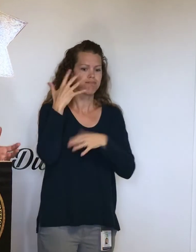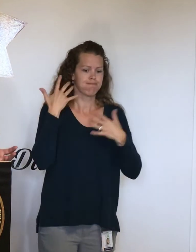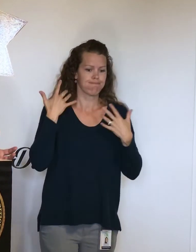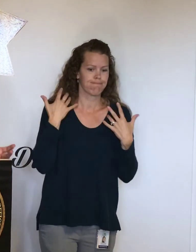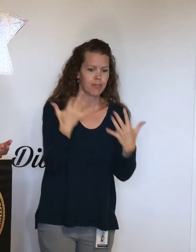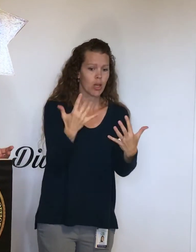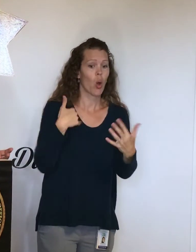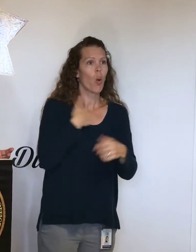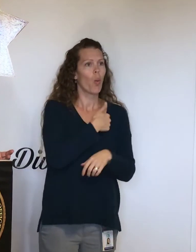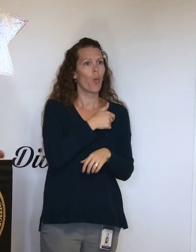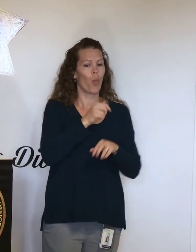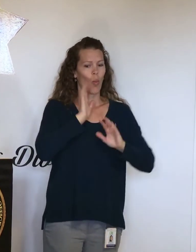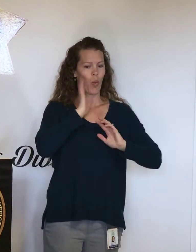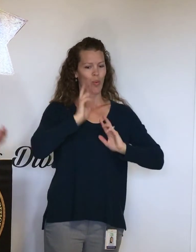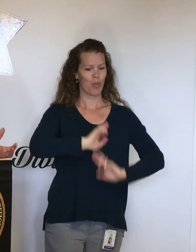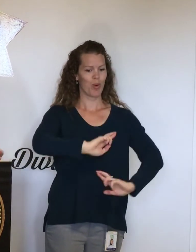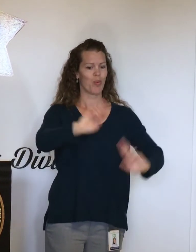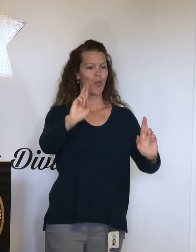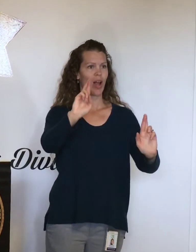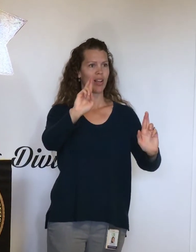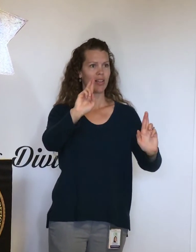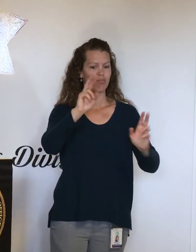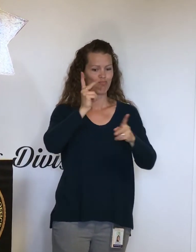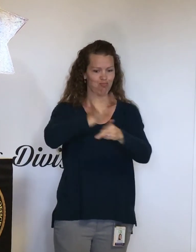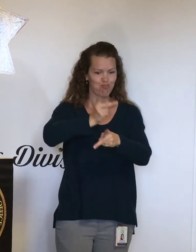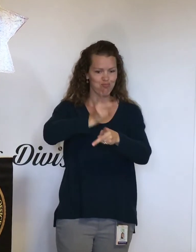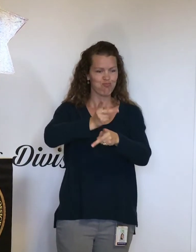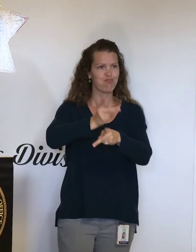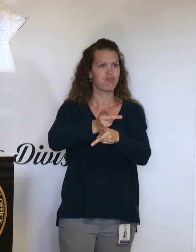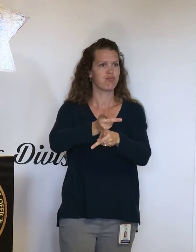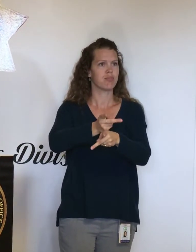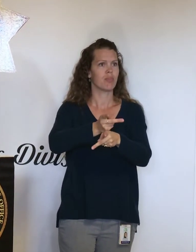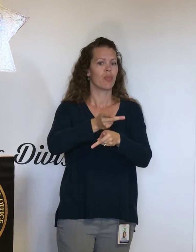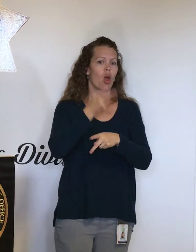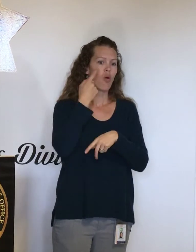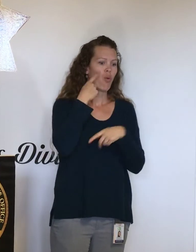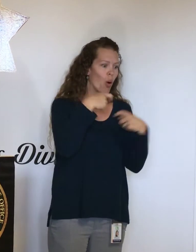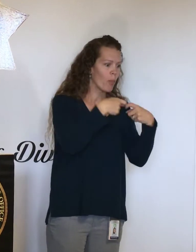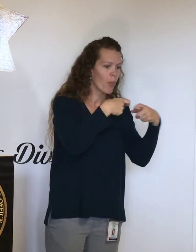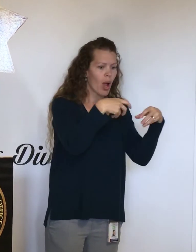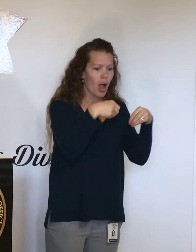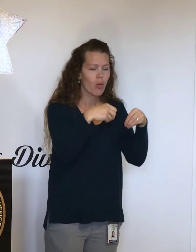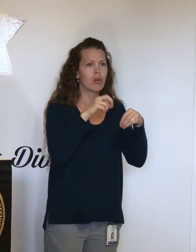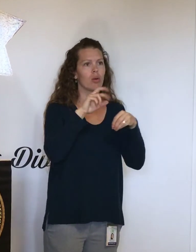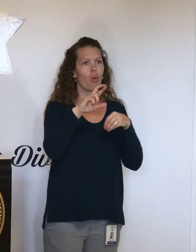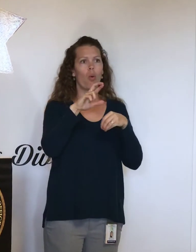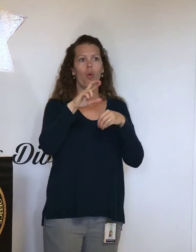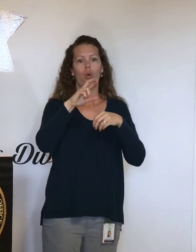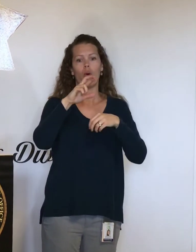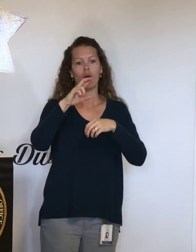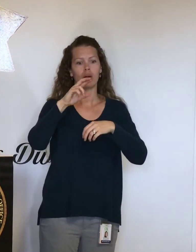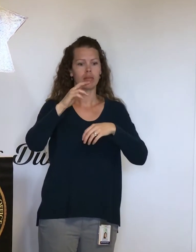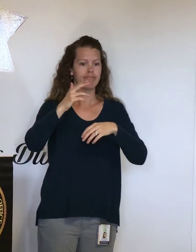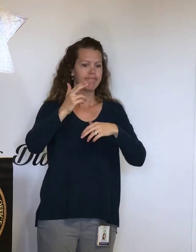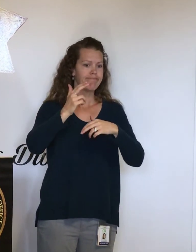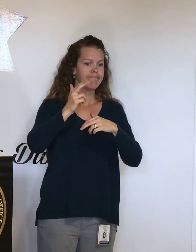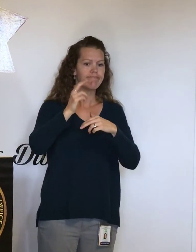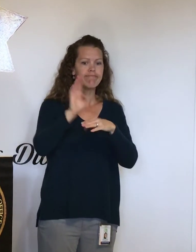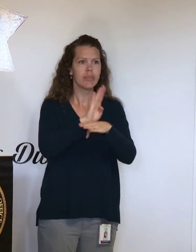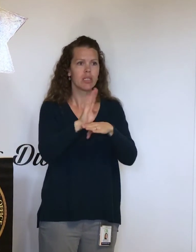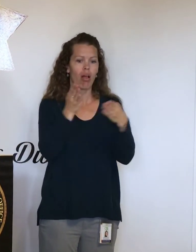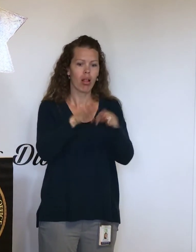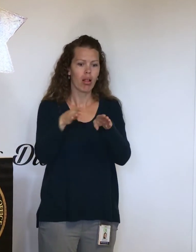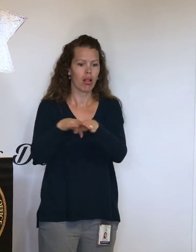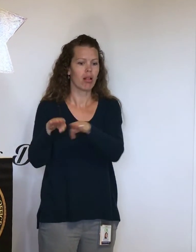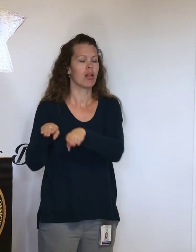and deal with the power outage, deal with infrastructure laws. And so, I think it's important that we take lessons learned and